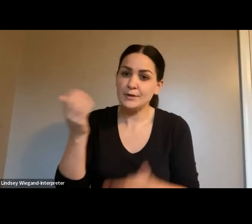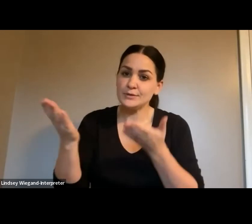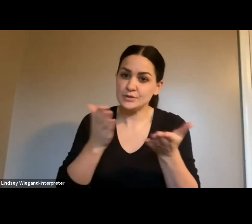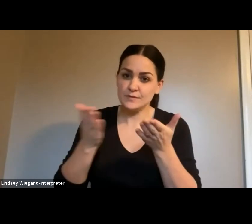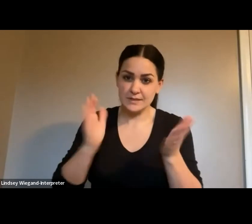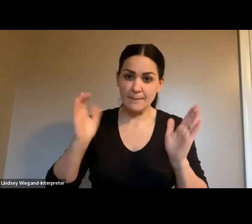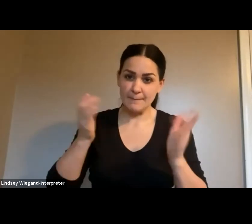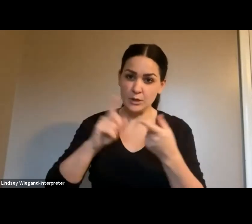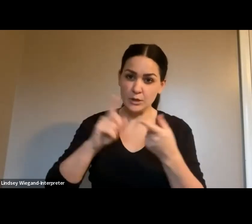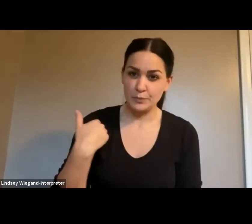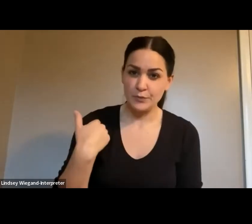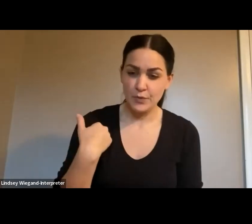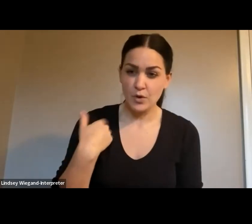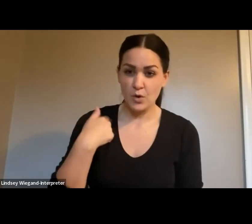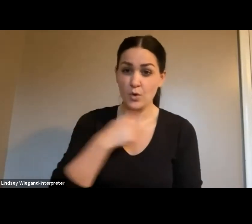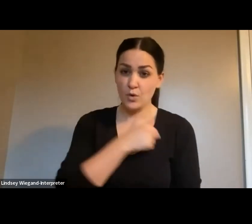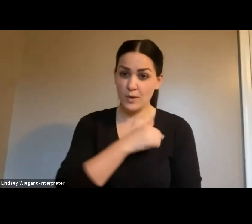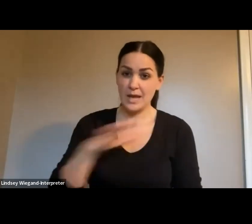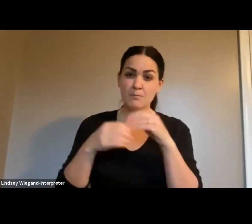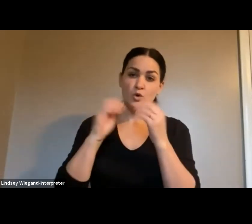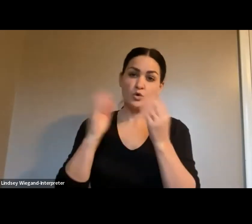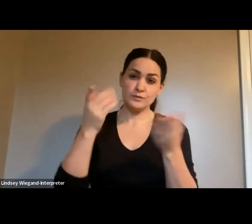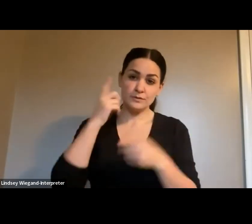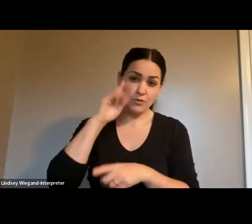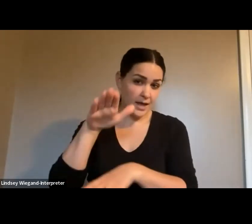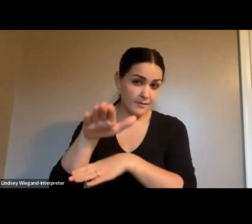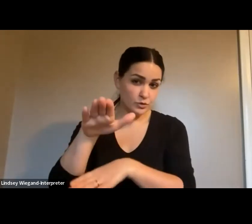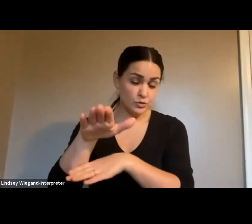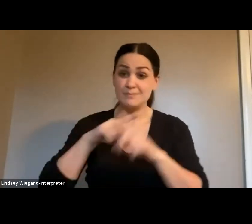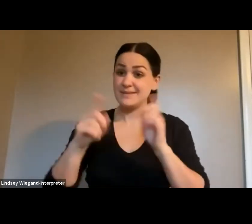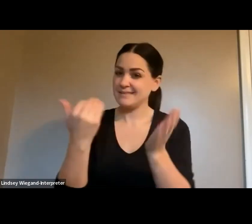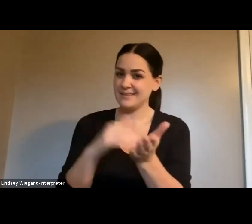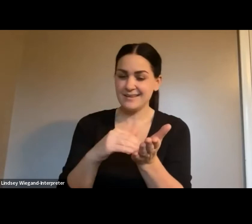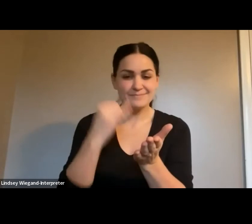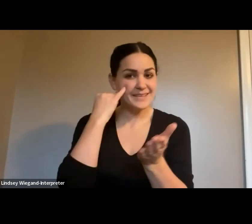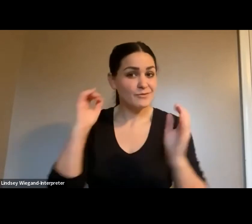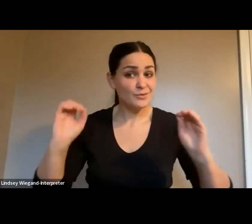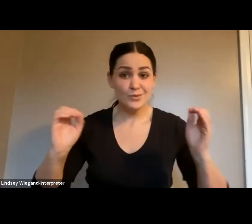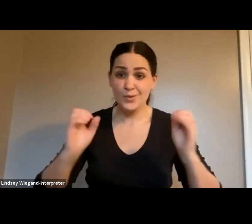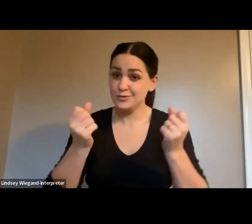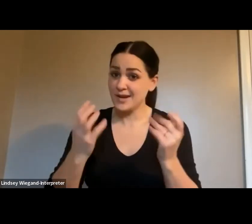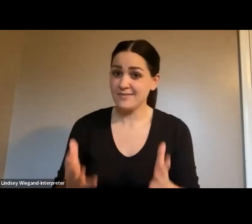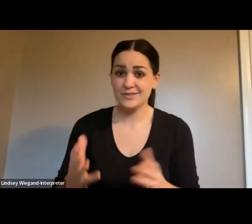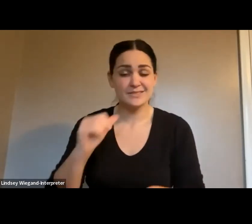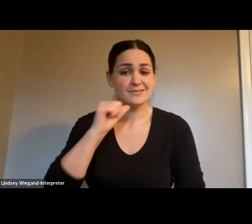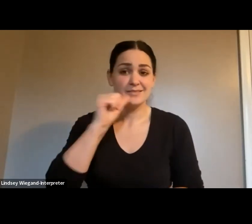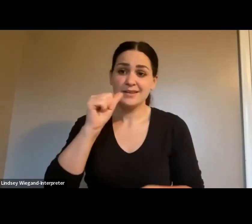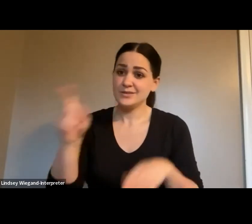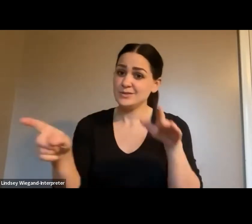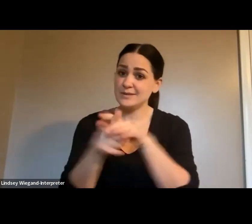did add a little more service in the afternoons. But again, if we don't have operators and they don't show up, you're going to see that. Oh,